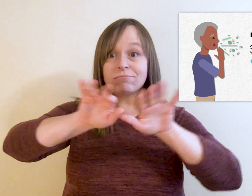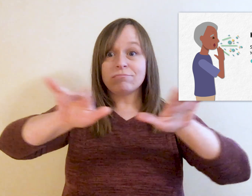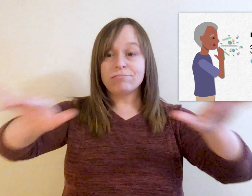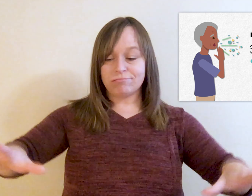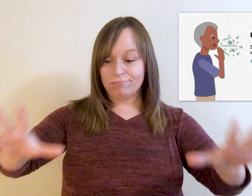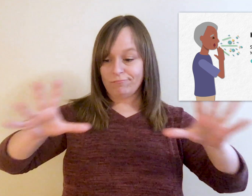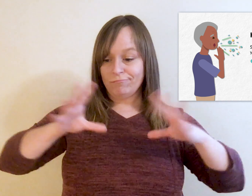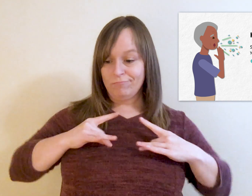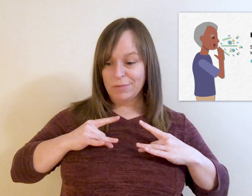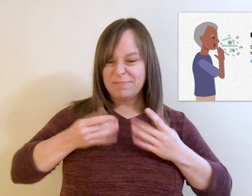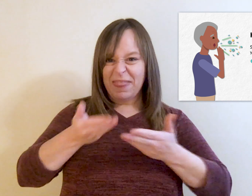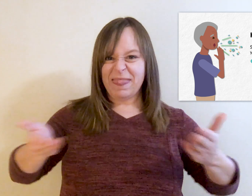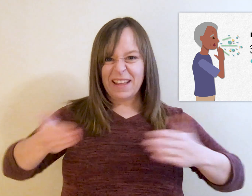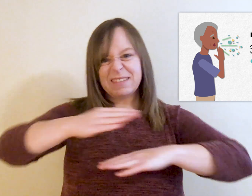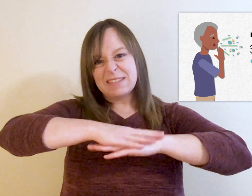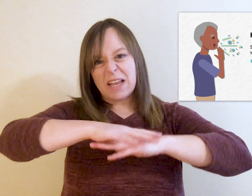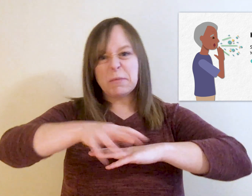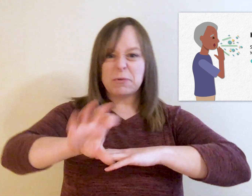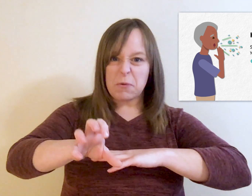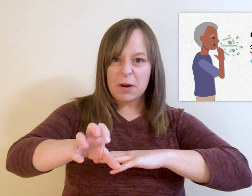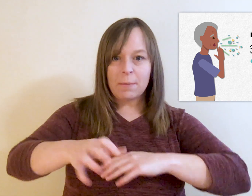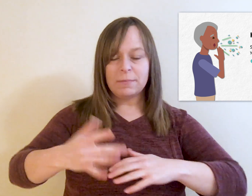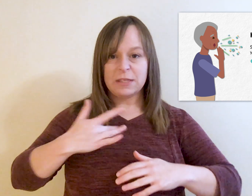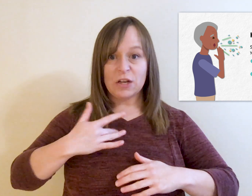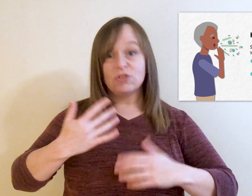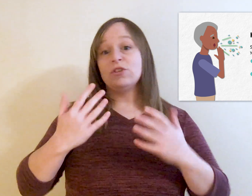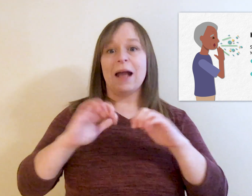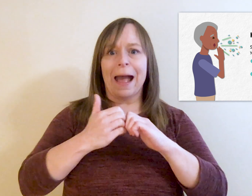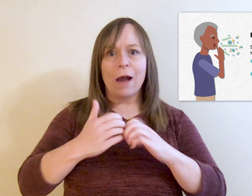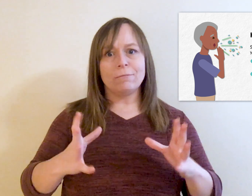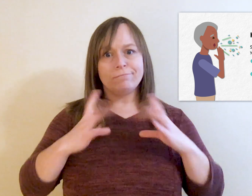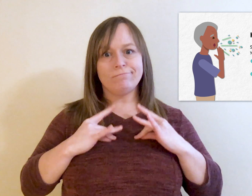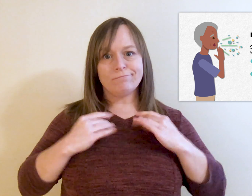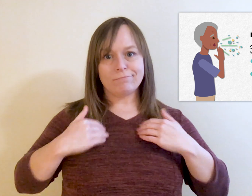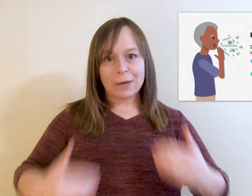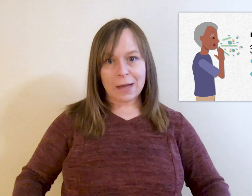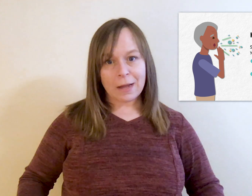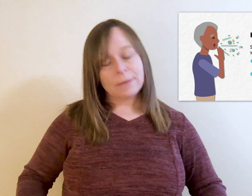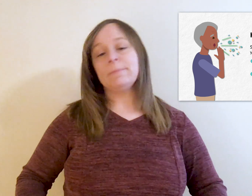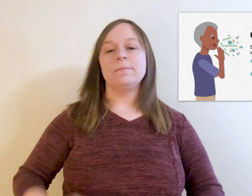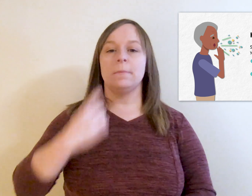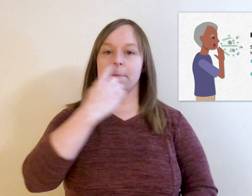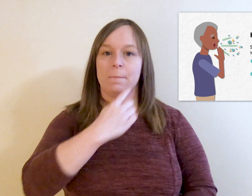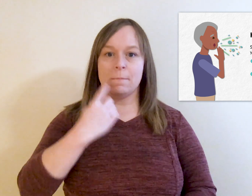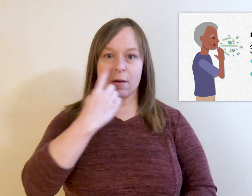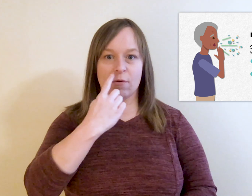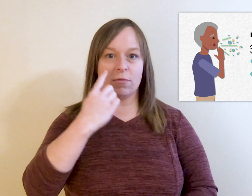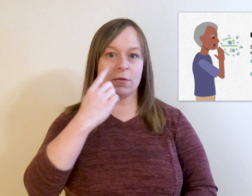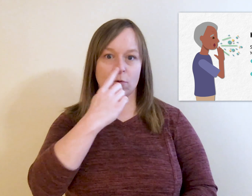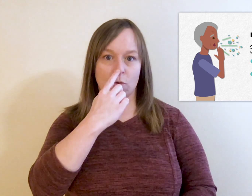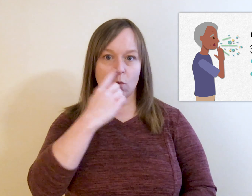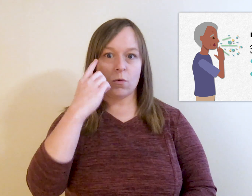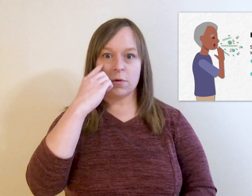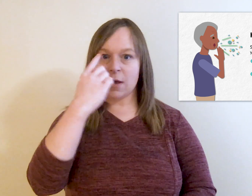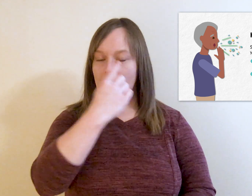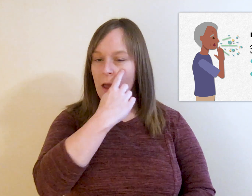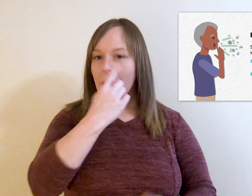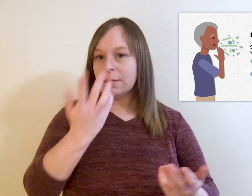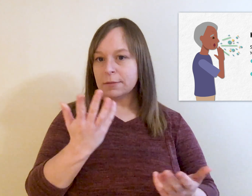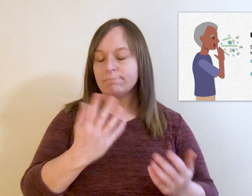air, on you and on things. COVID-19 gets into your body through your mouth, nose, and